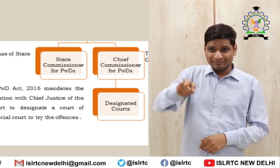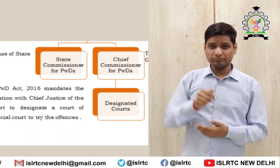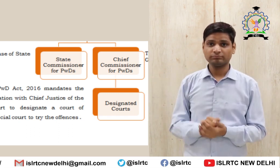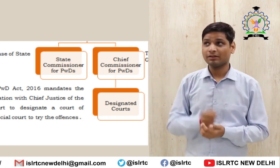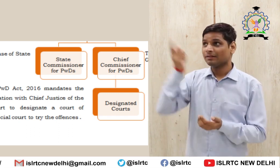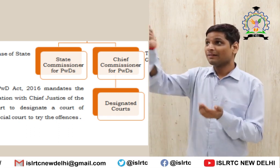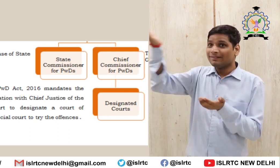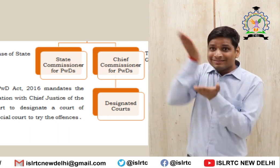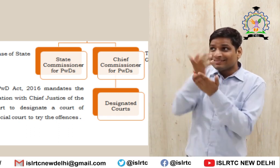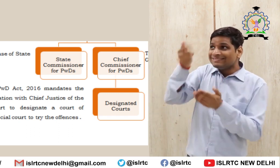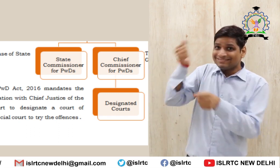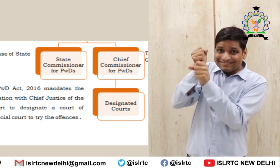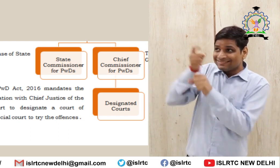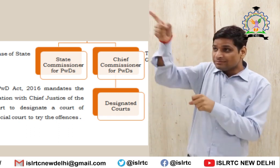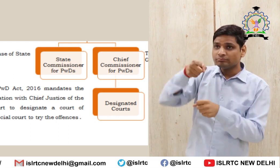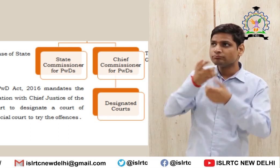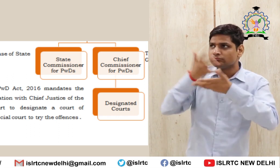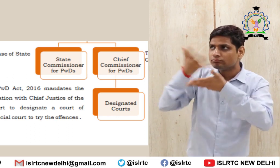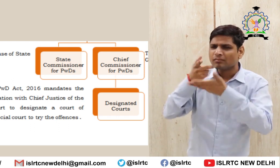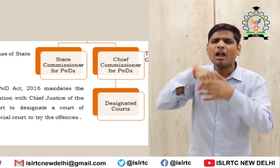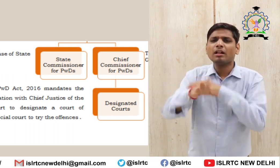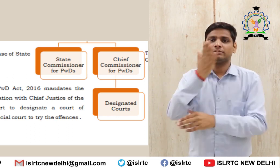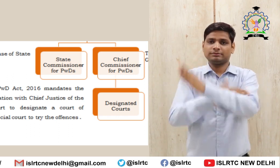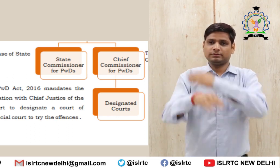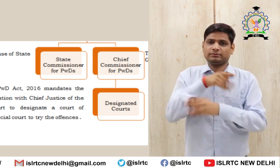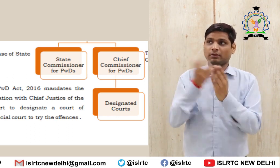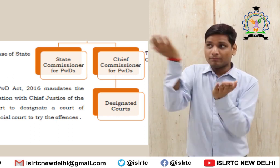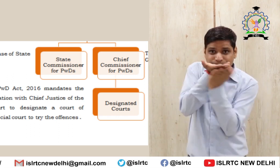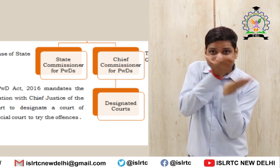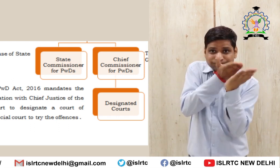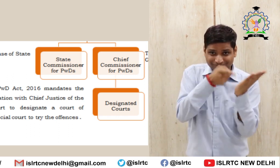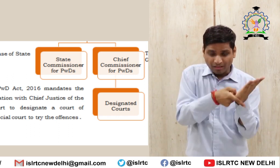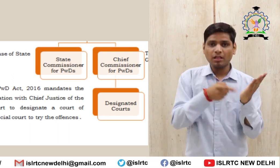Justice of the concerned High Court To designate a Court of Session to act as a Special Court to try the offences